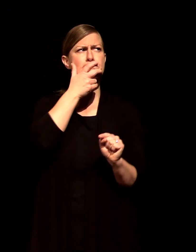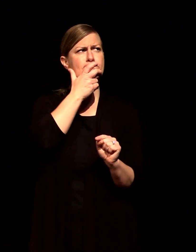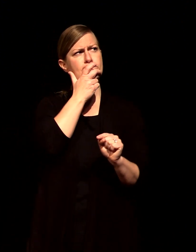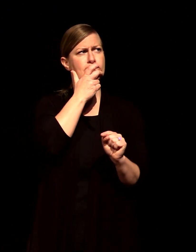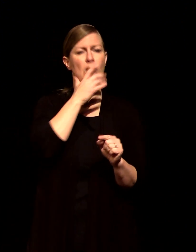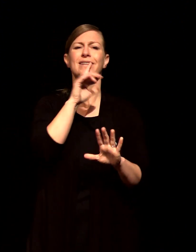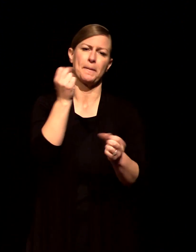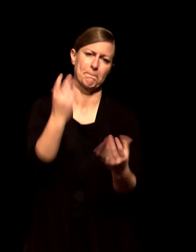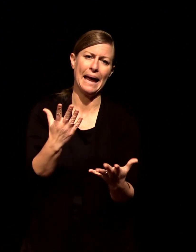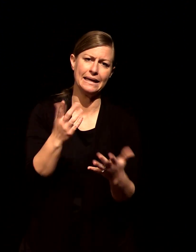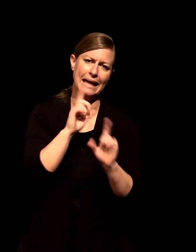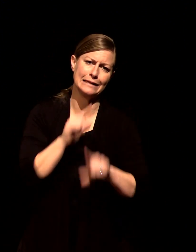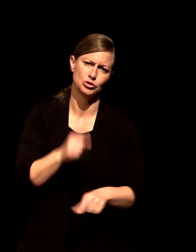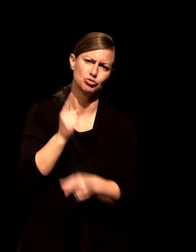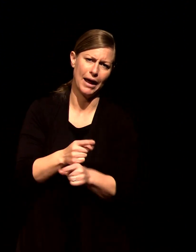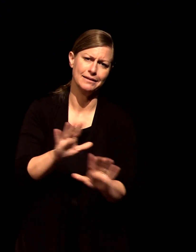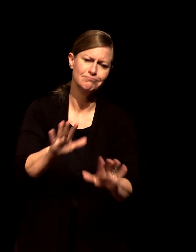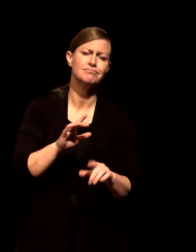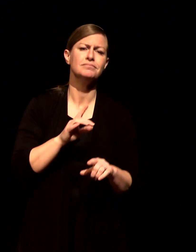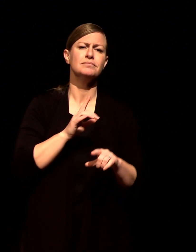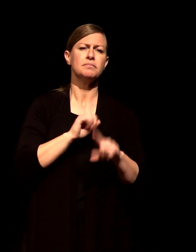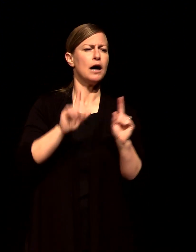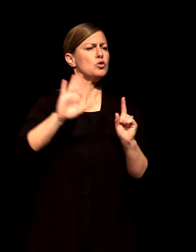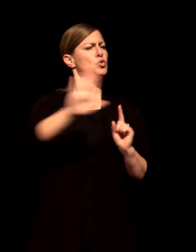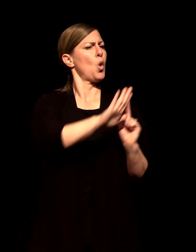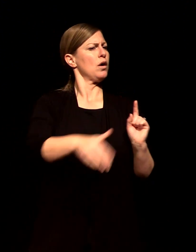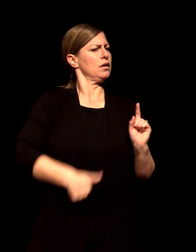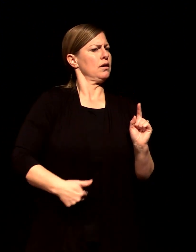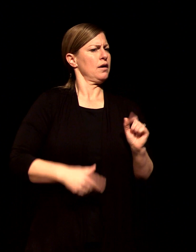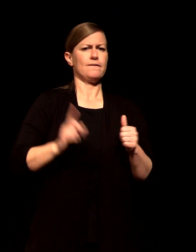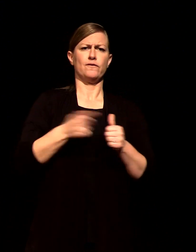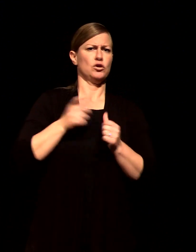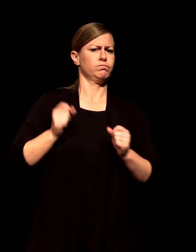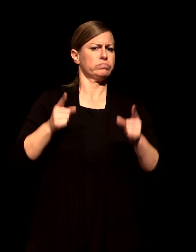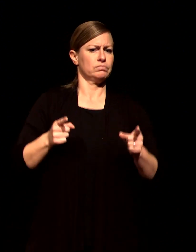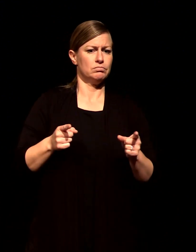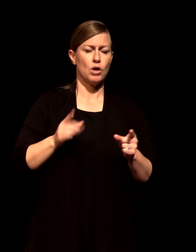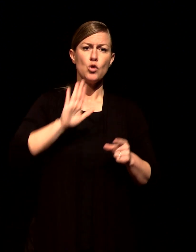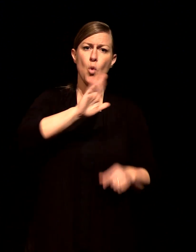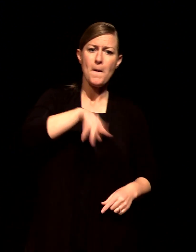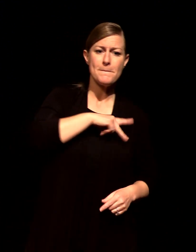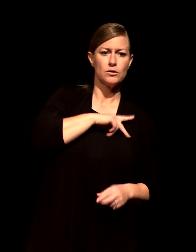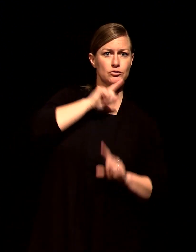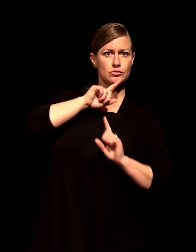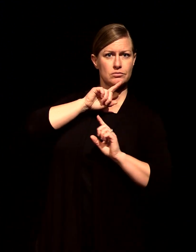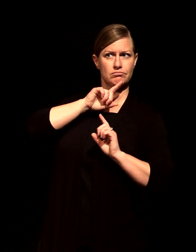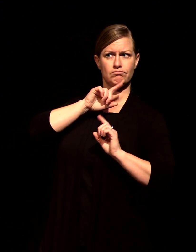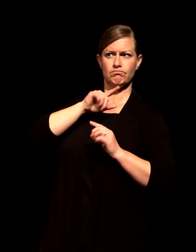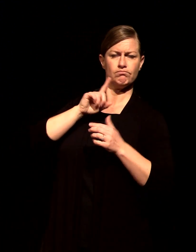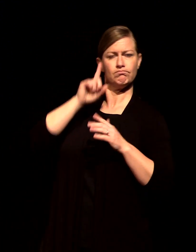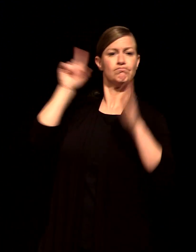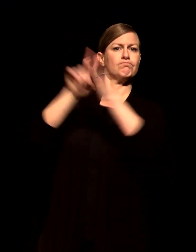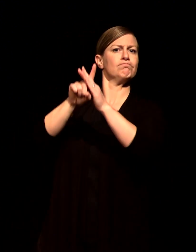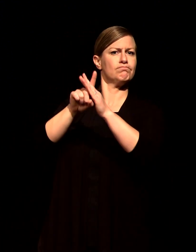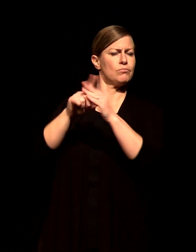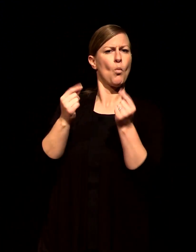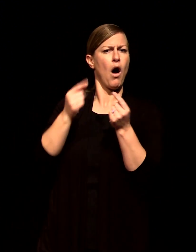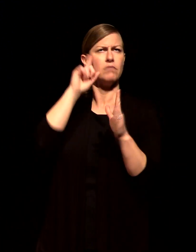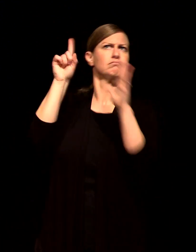our biblical understanding but what's our gut reaction is it that that the joy of Christ is enlarged by